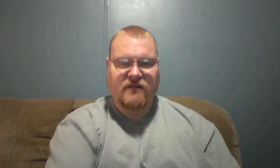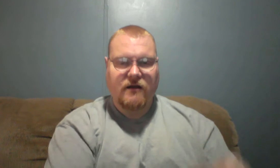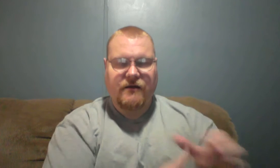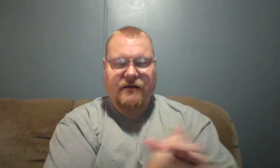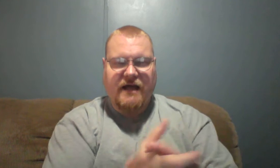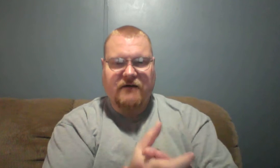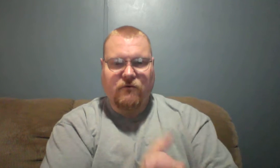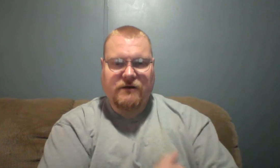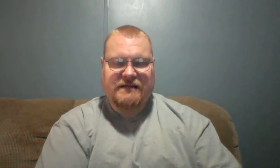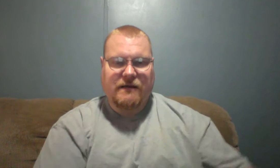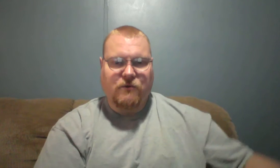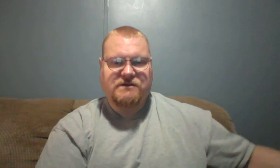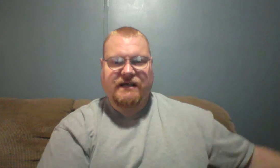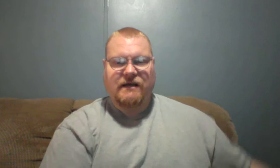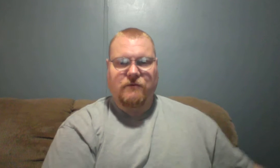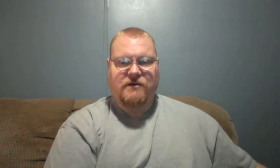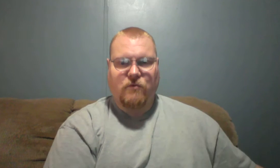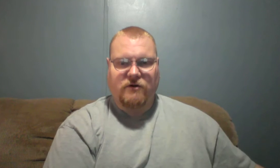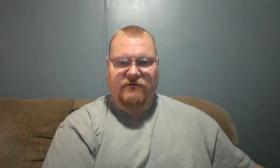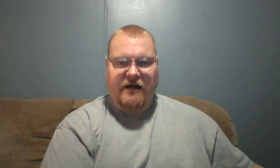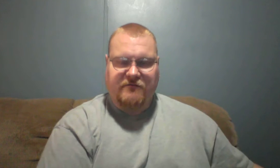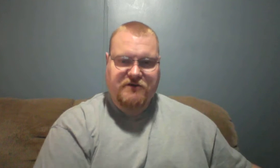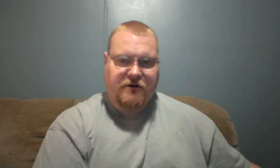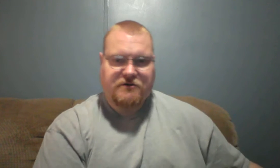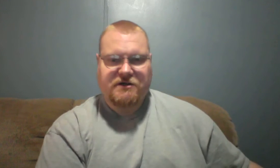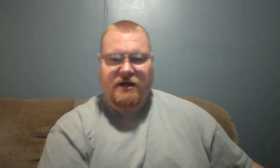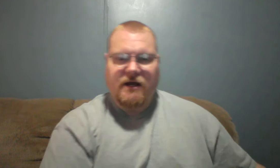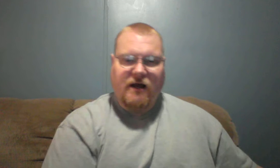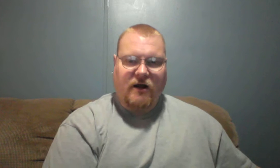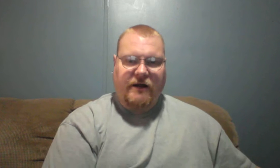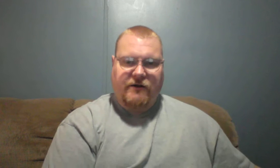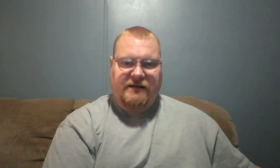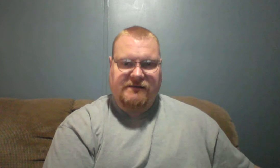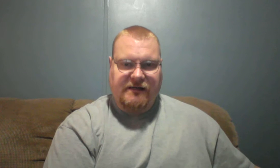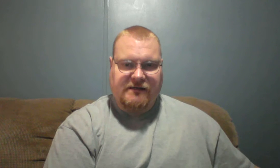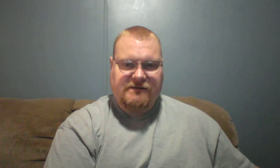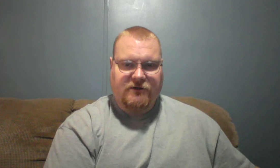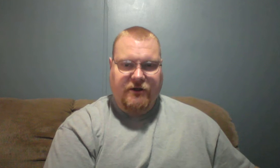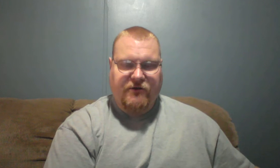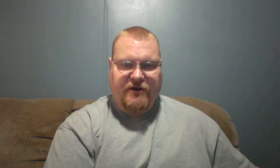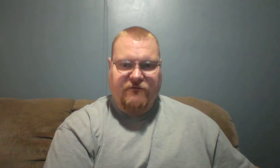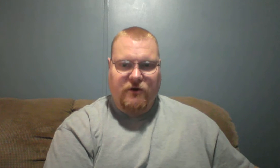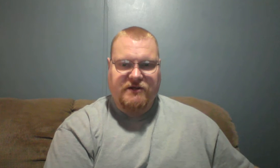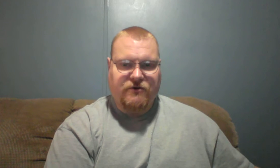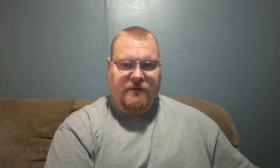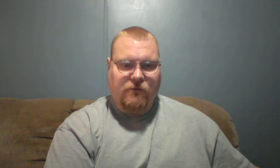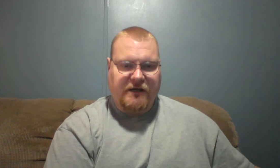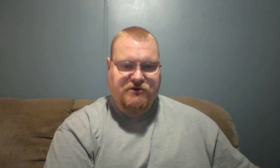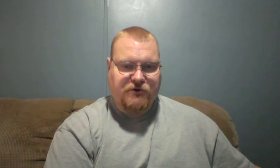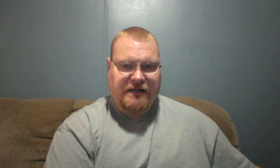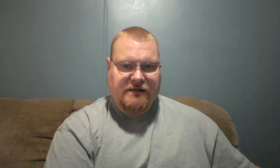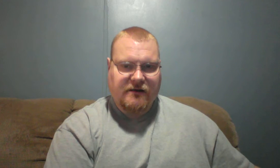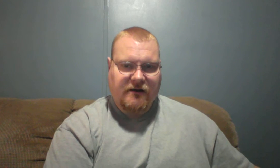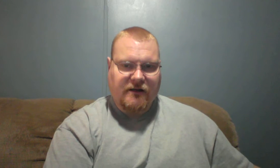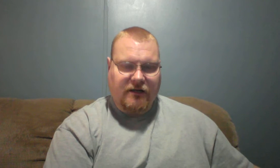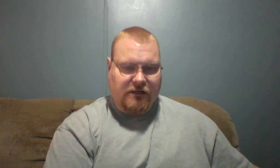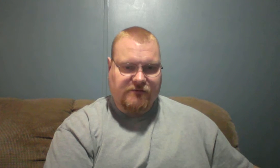Hey everyone, Tim once again with the Word of Life Church. Our address is 3342 Midway Street, Knoxville,